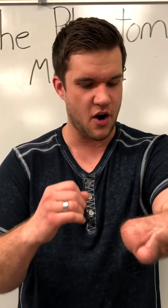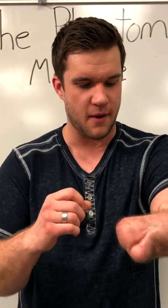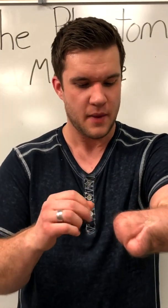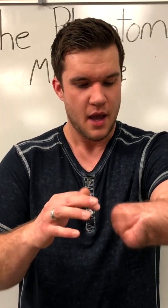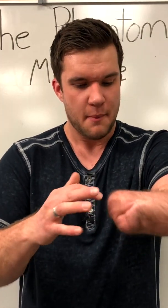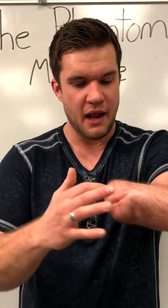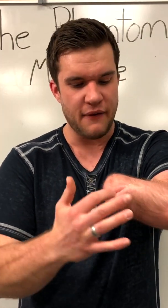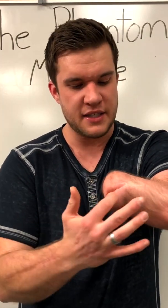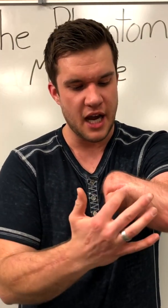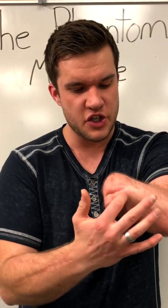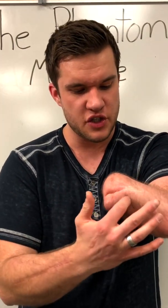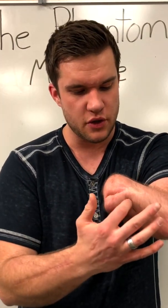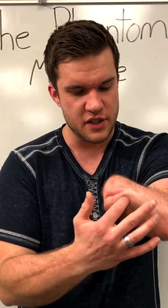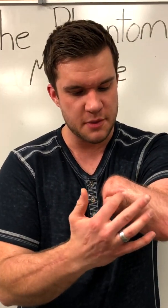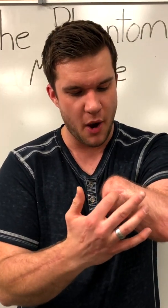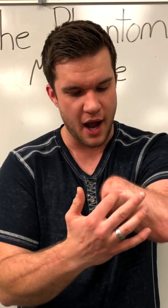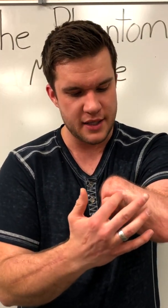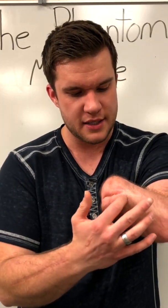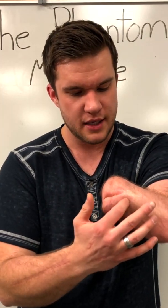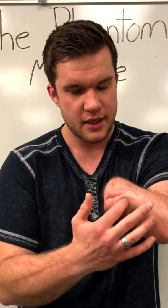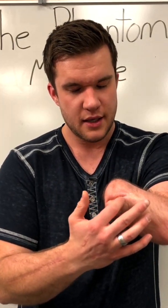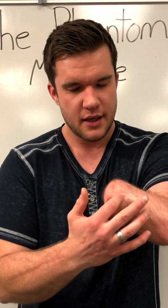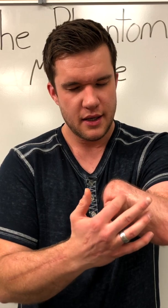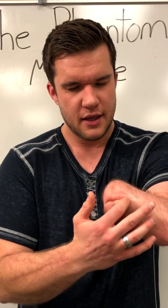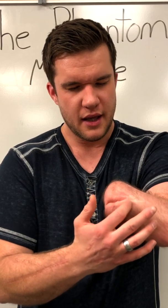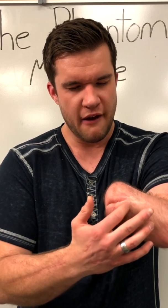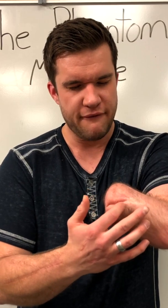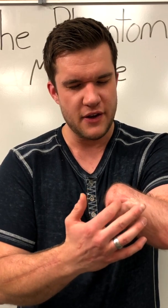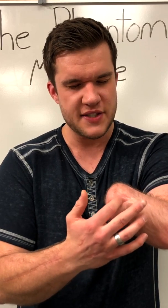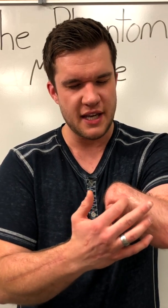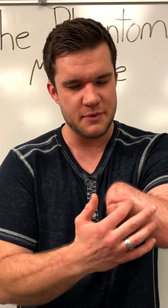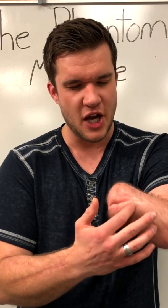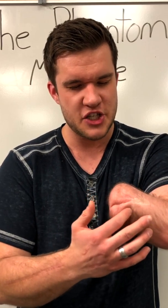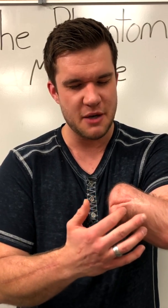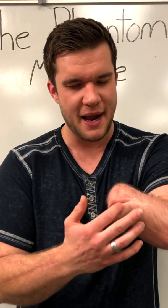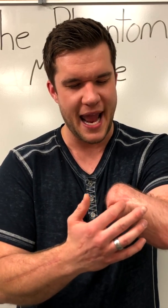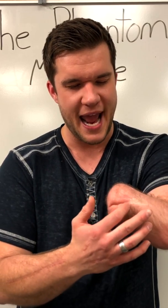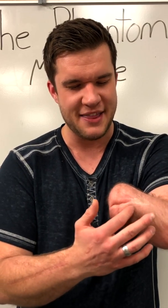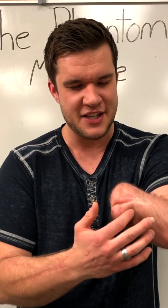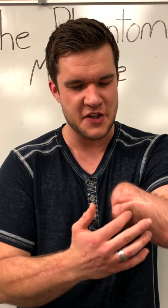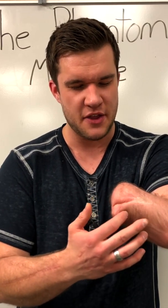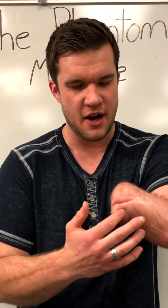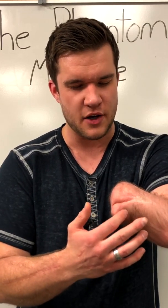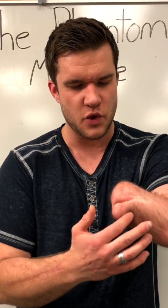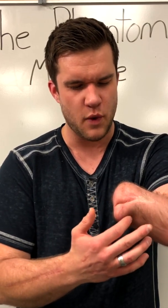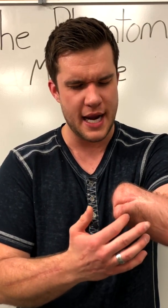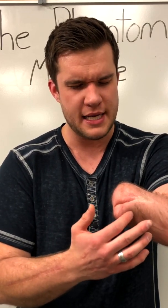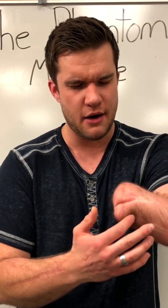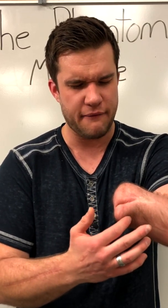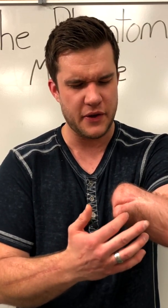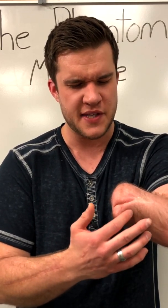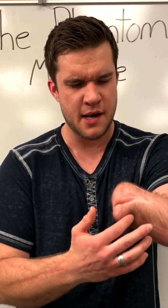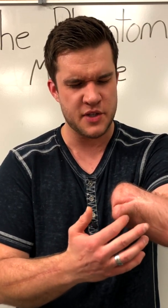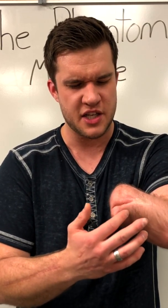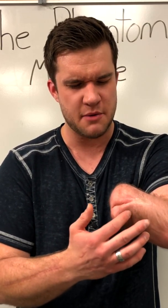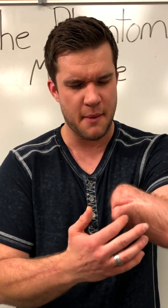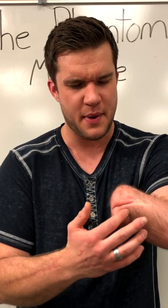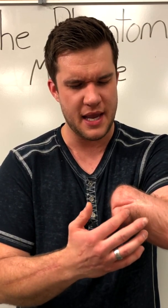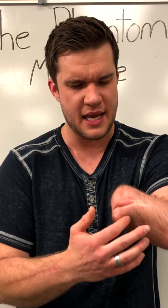arm but if I touch certain spots it feels like I'm touching my hand that's not there so right here it feels like I'm touching my pinky